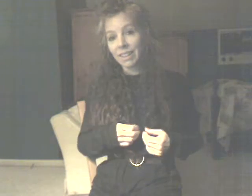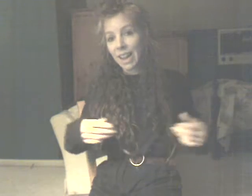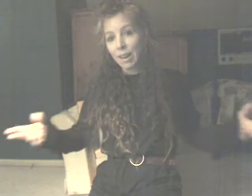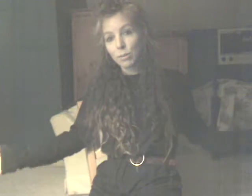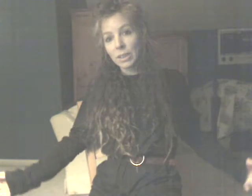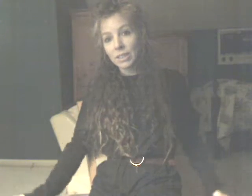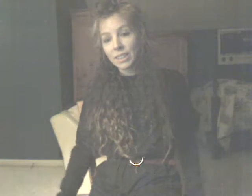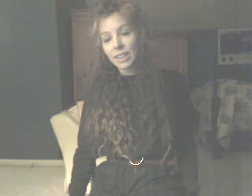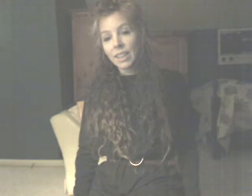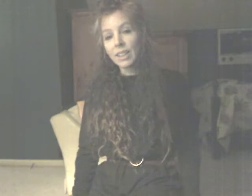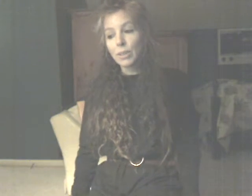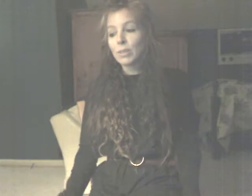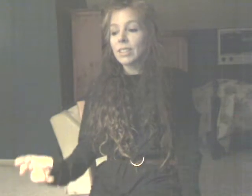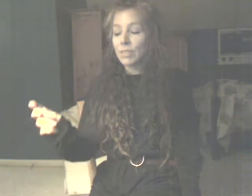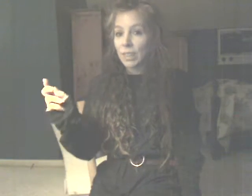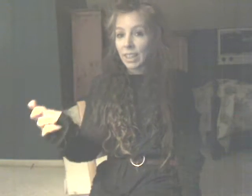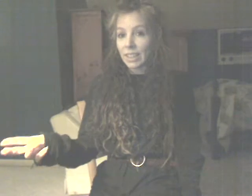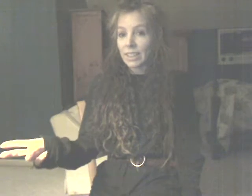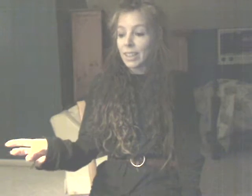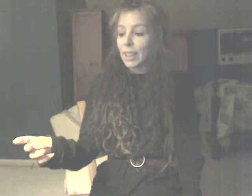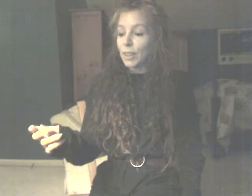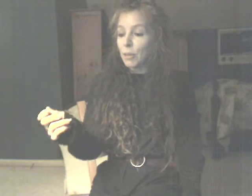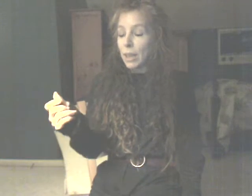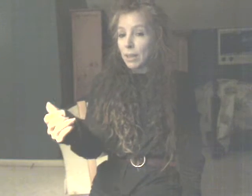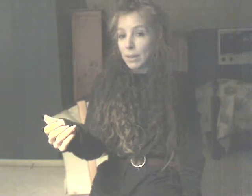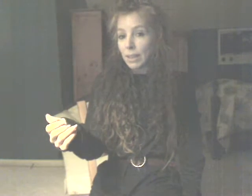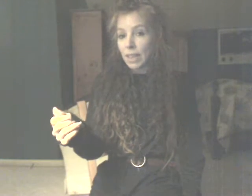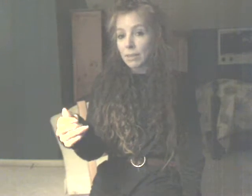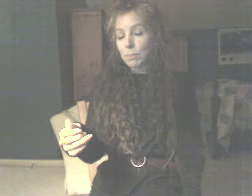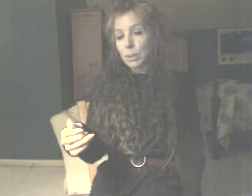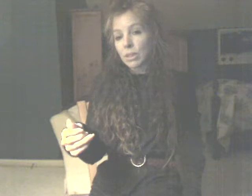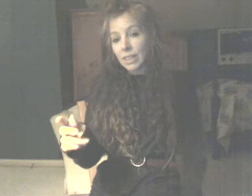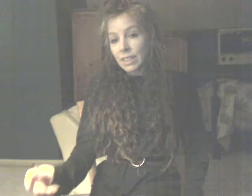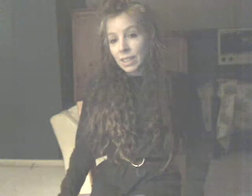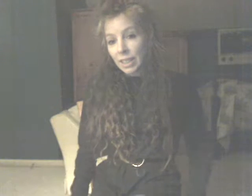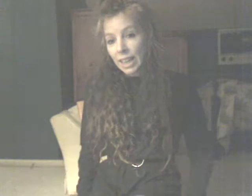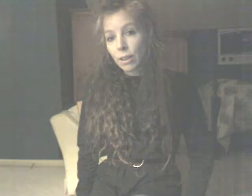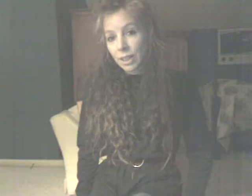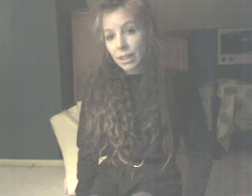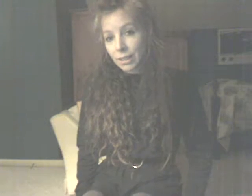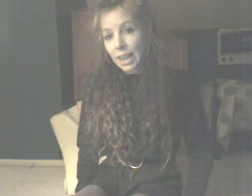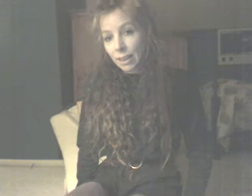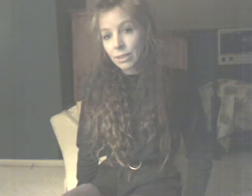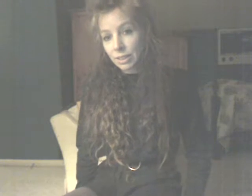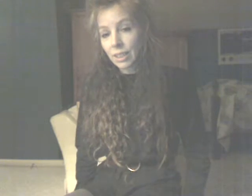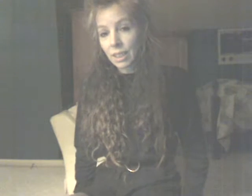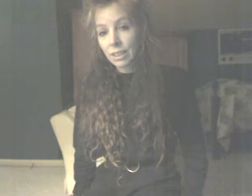a loud one, you know, just forget it. You know, maybe that person is the loud, loud, loud cynic.